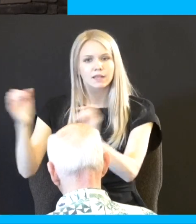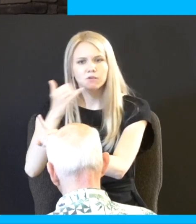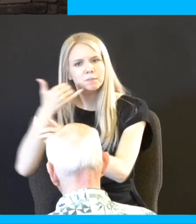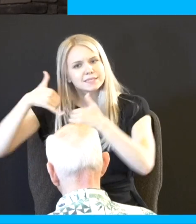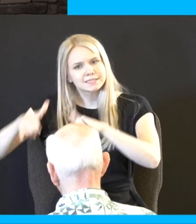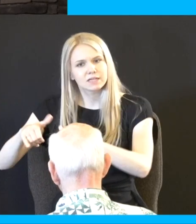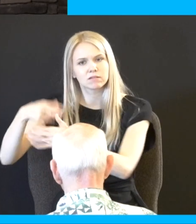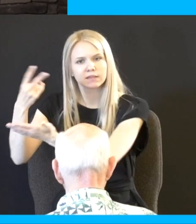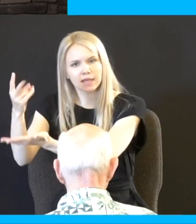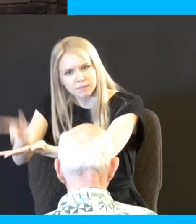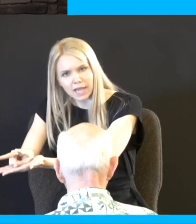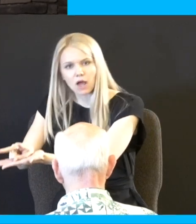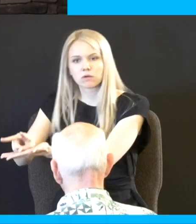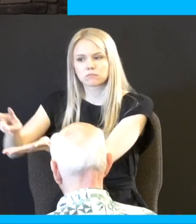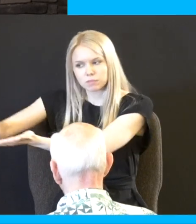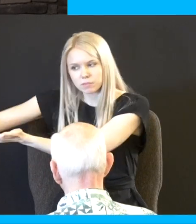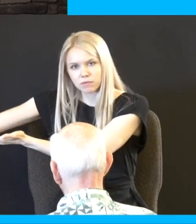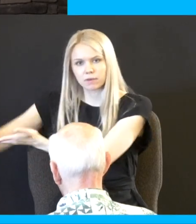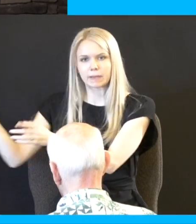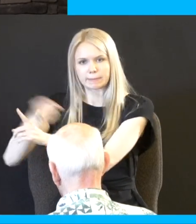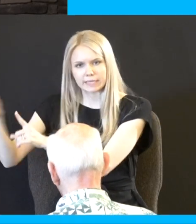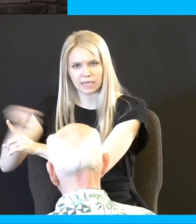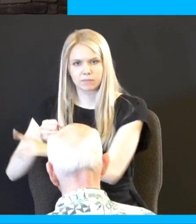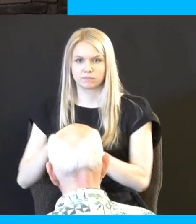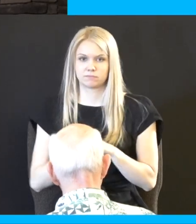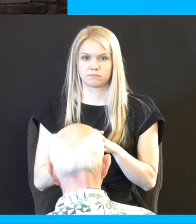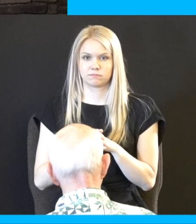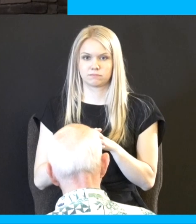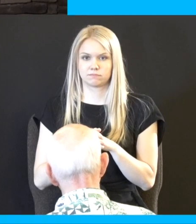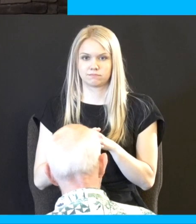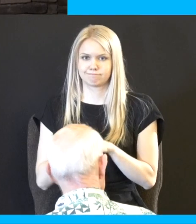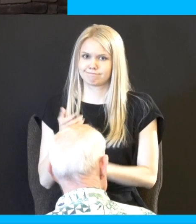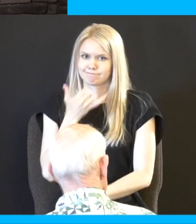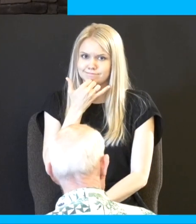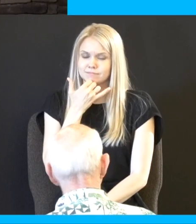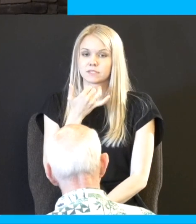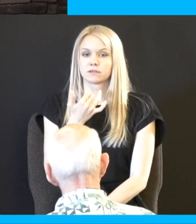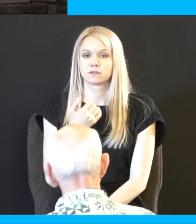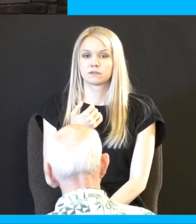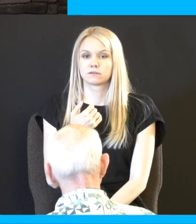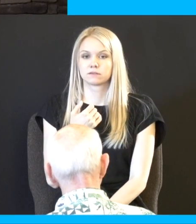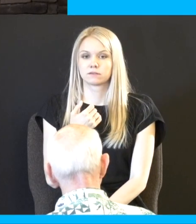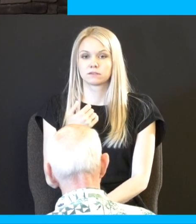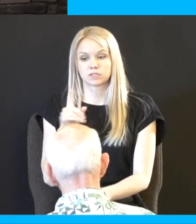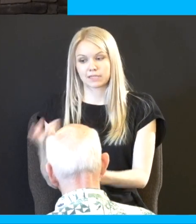down face down stretched them out beat them how's that for not doing anything wrong led them up and sent them out and it says the apostles went out